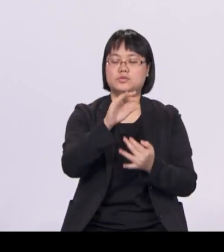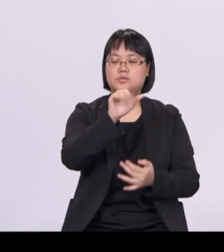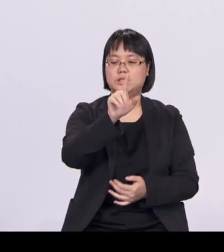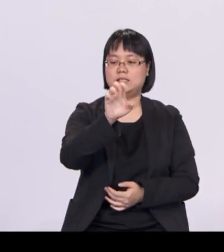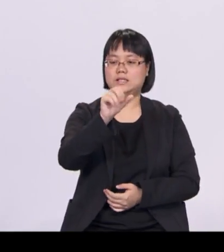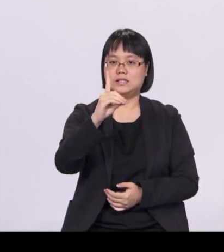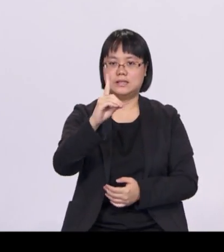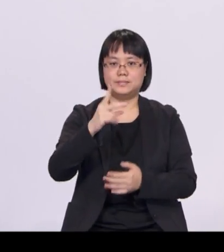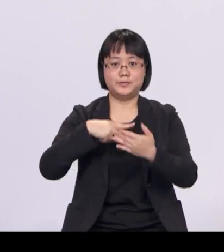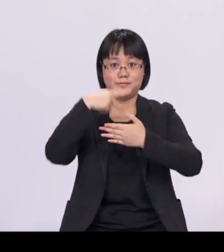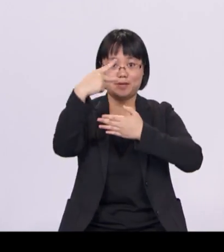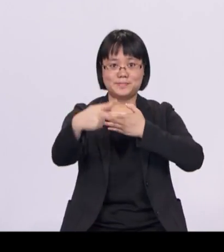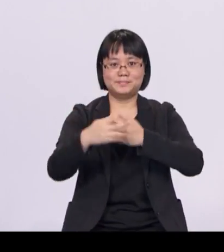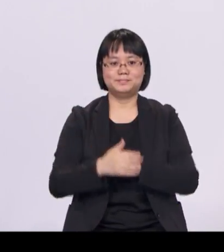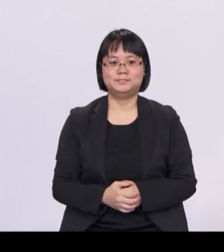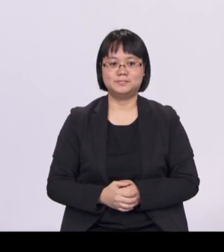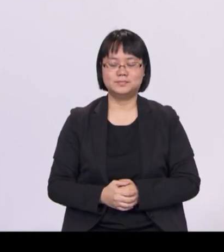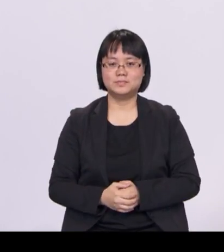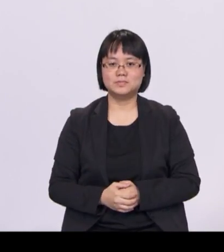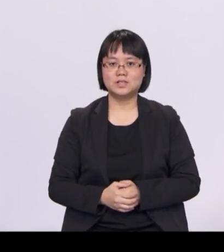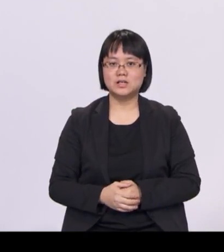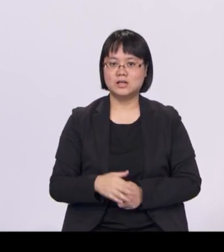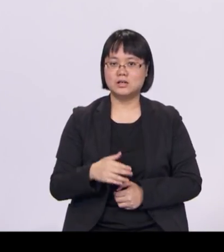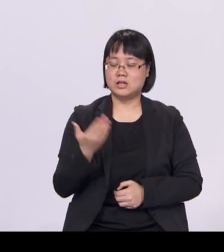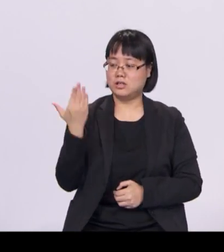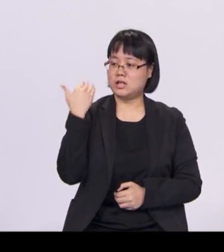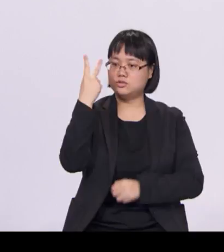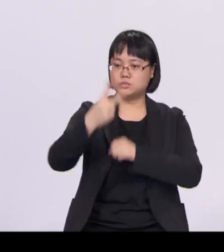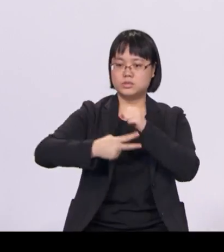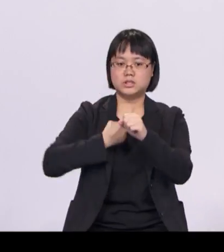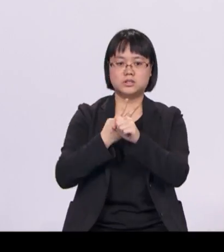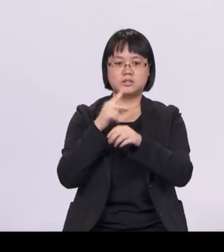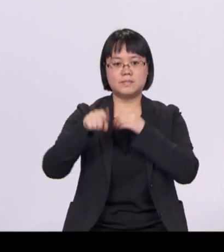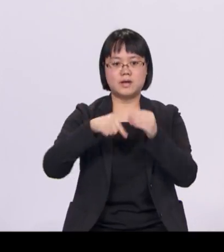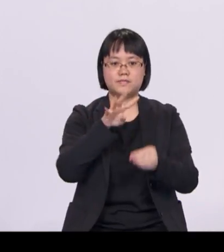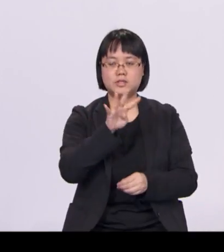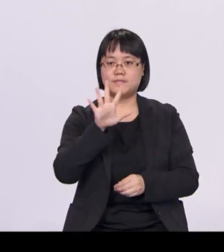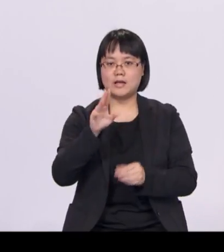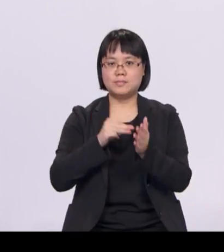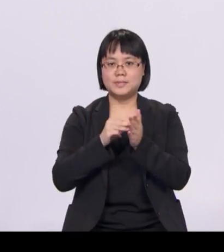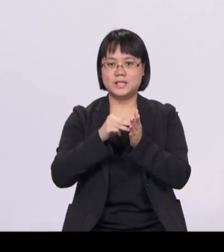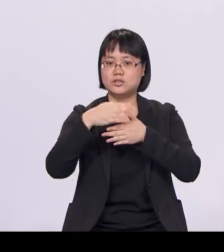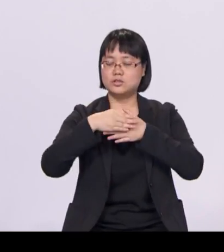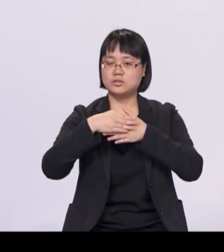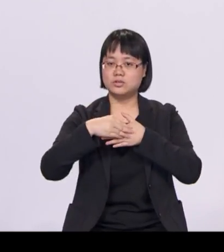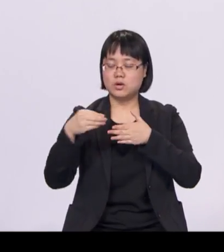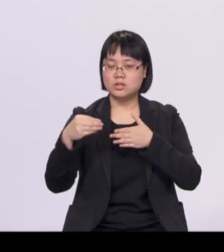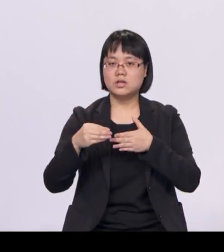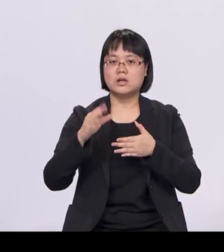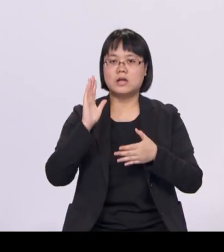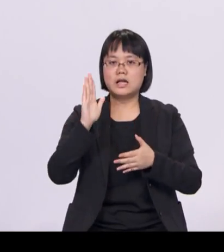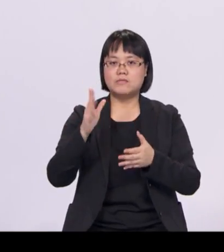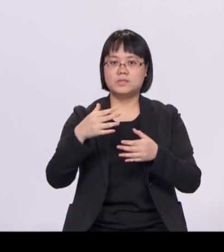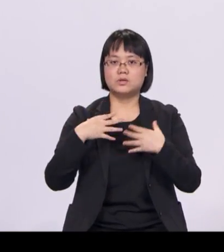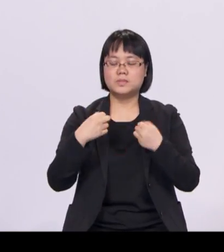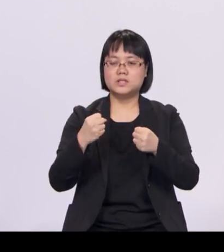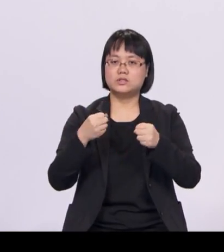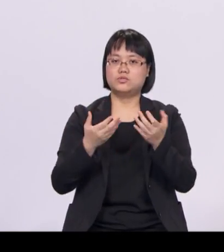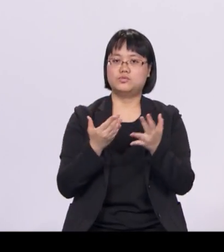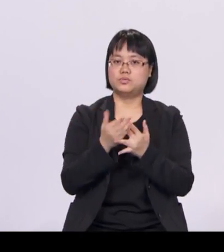In the last two years, about $45 million has been committed through LEED for some 50 projects. So